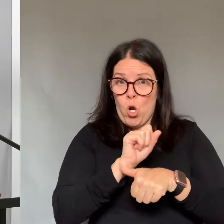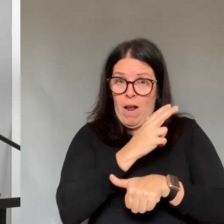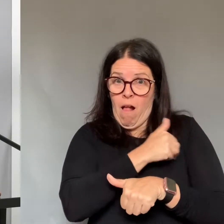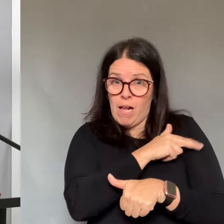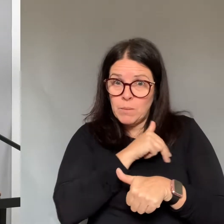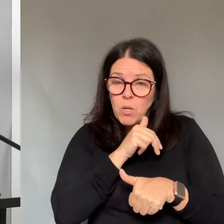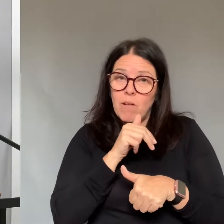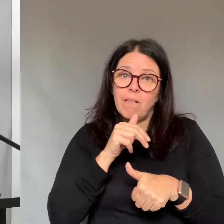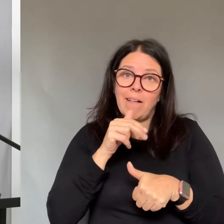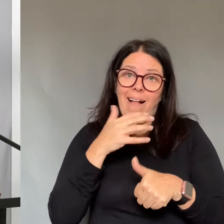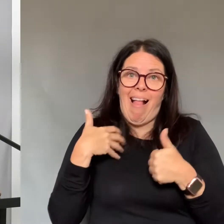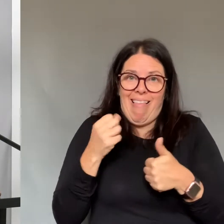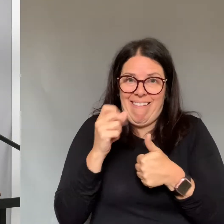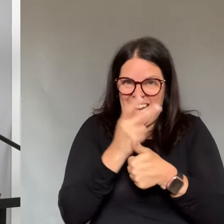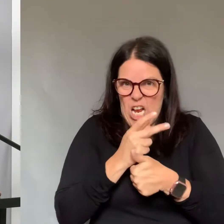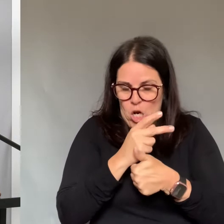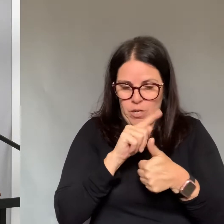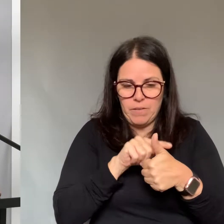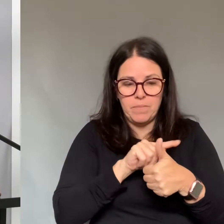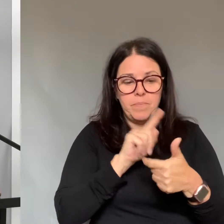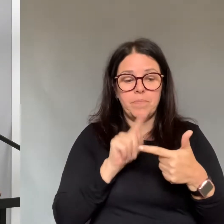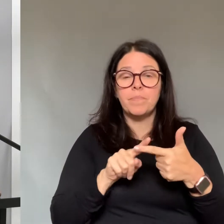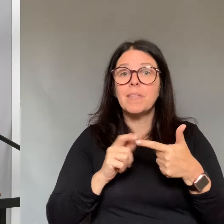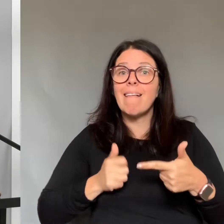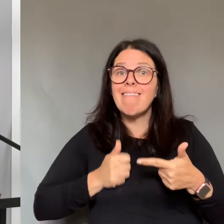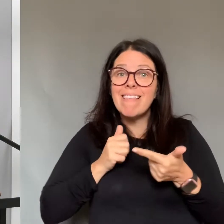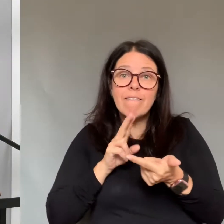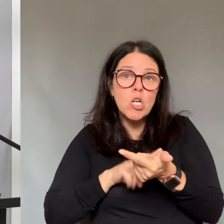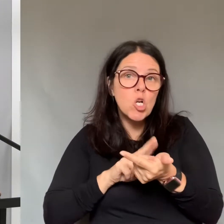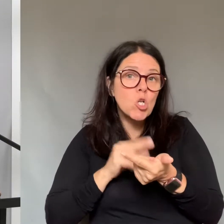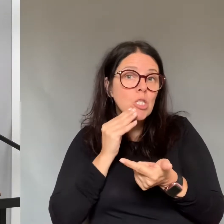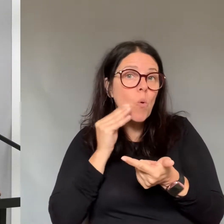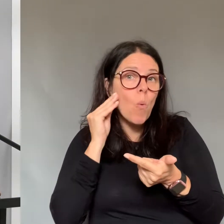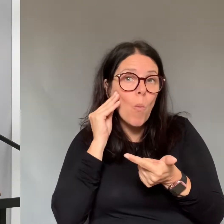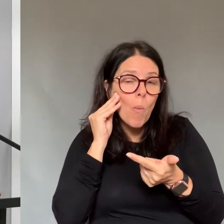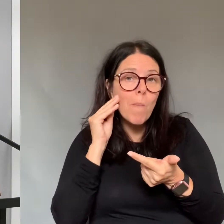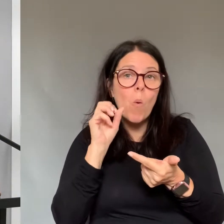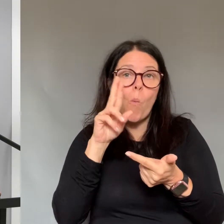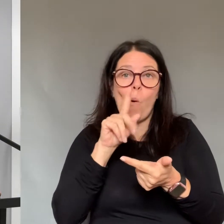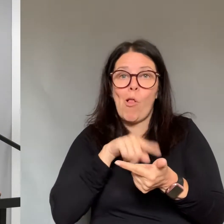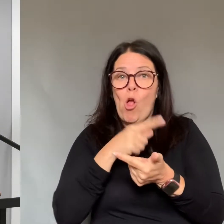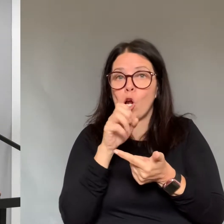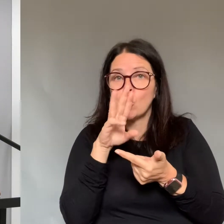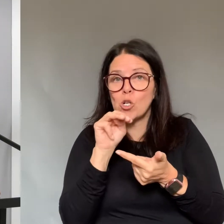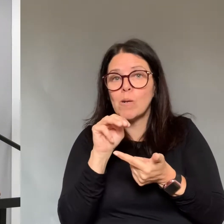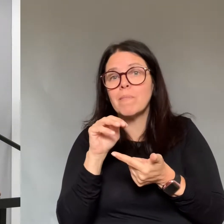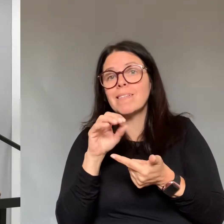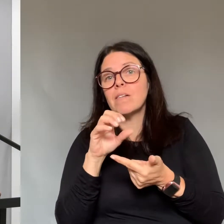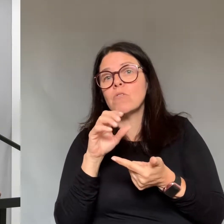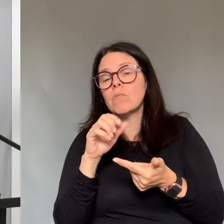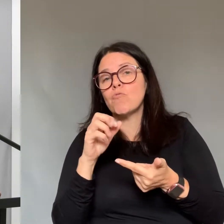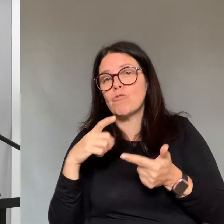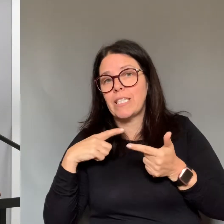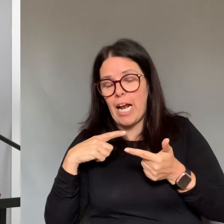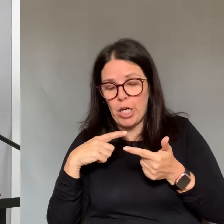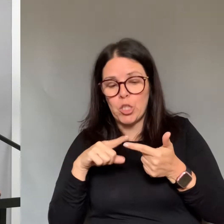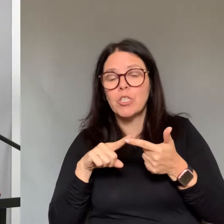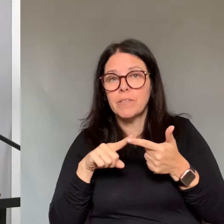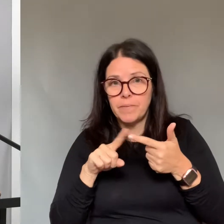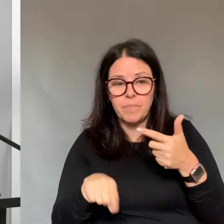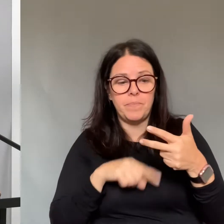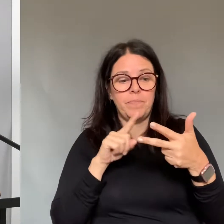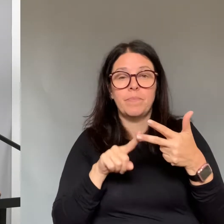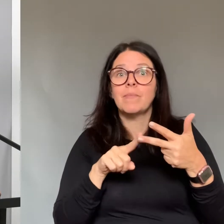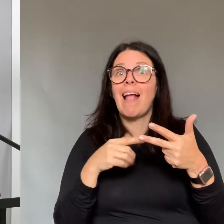facilities and retirement homes. Hospitalized patients admitted with respiratory symptoms. Symptomatic